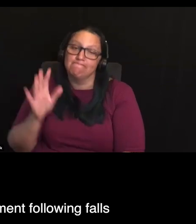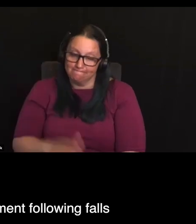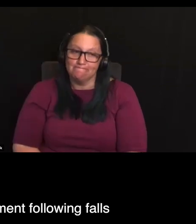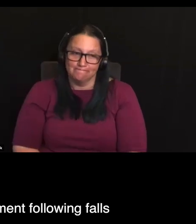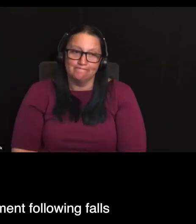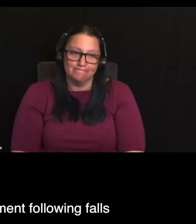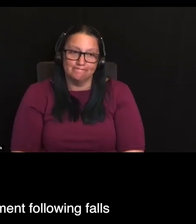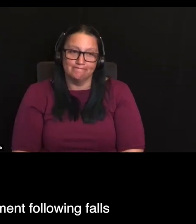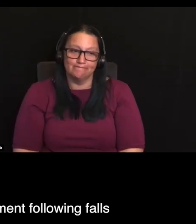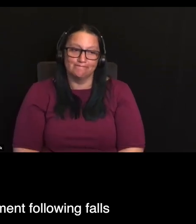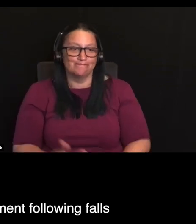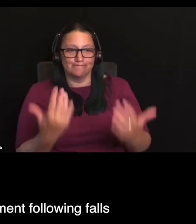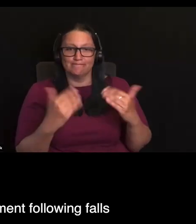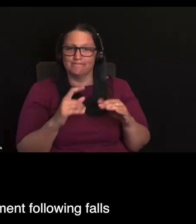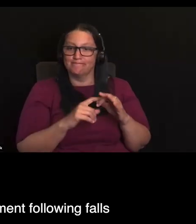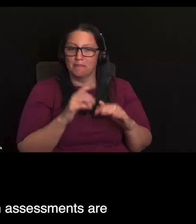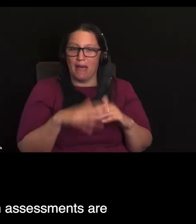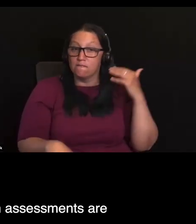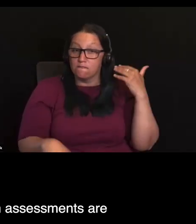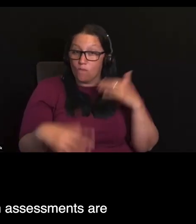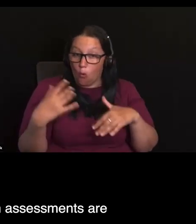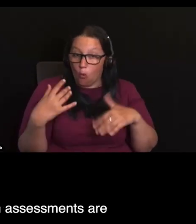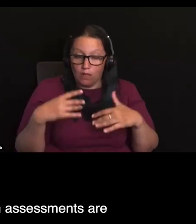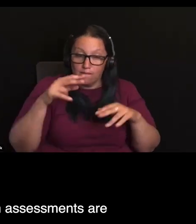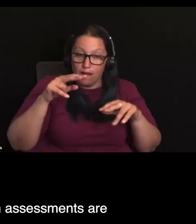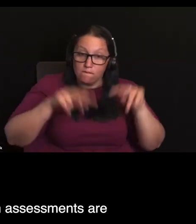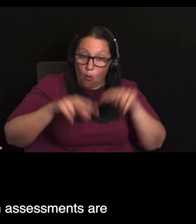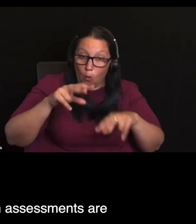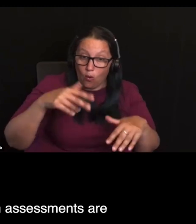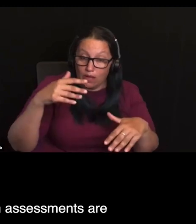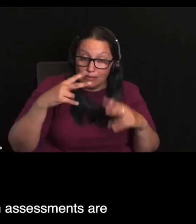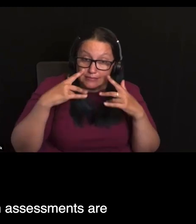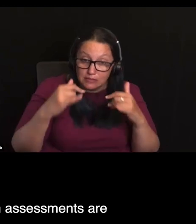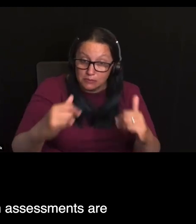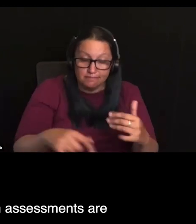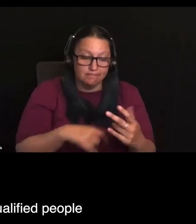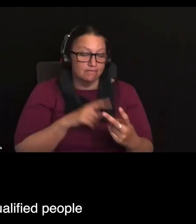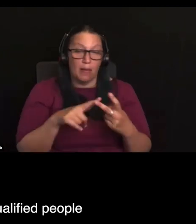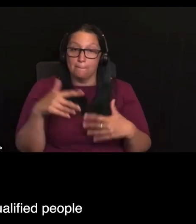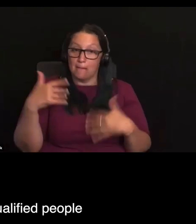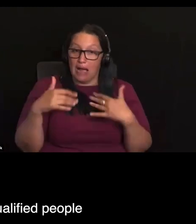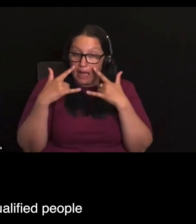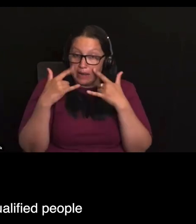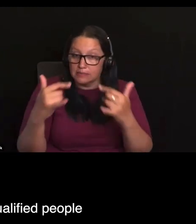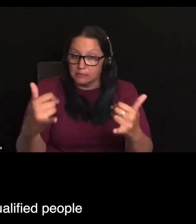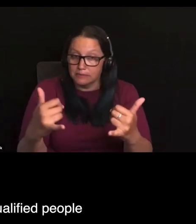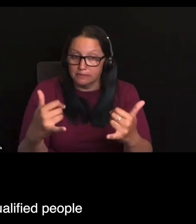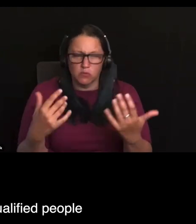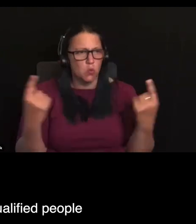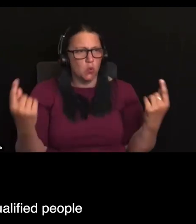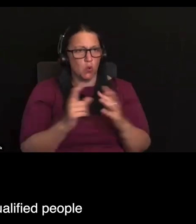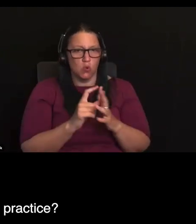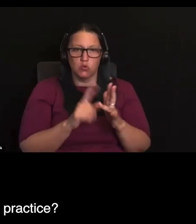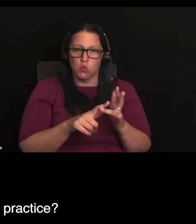assessment and pain assessment following falls and how we ensure that those pain assessments are undertaken by appropriately